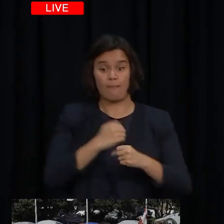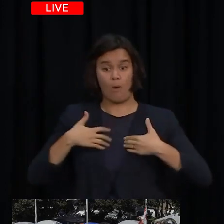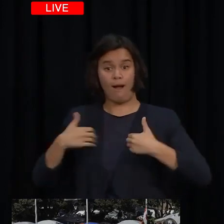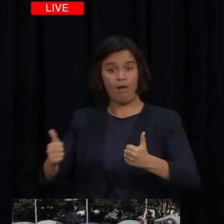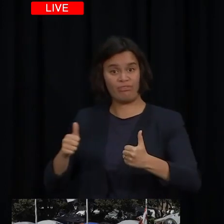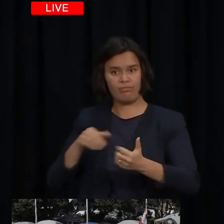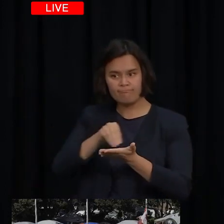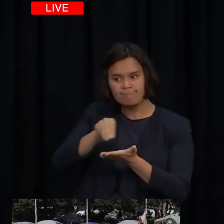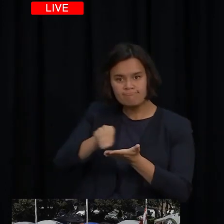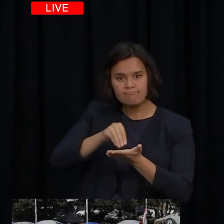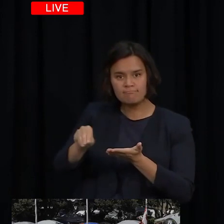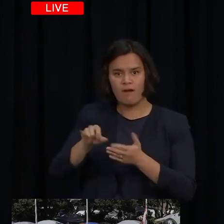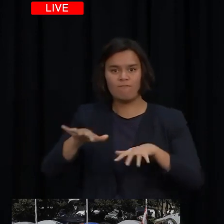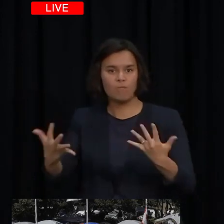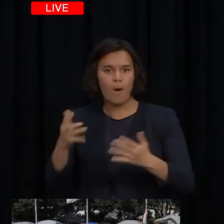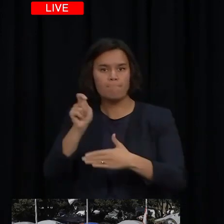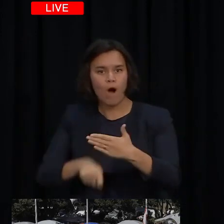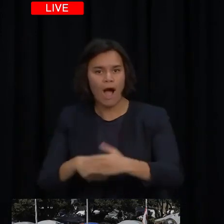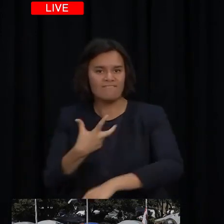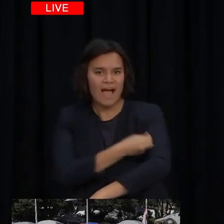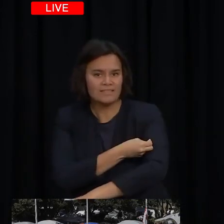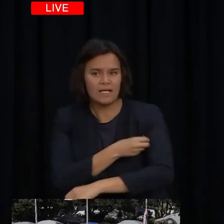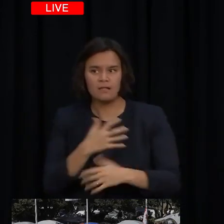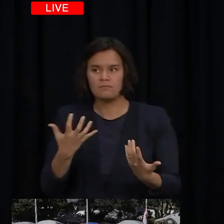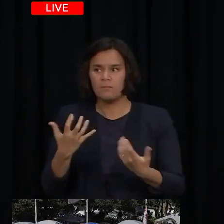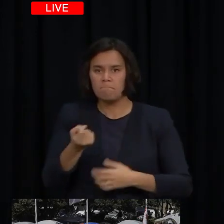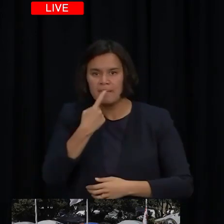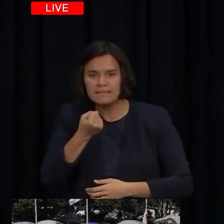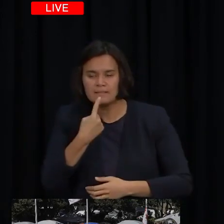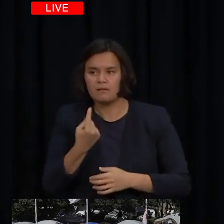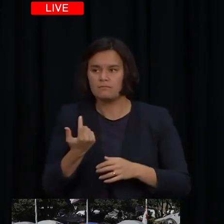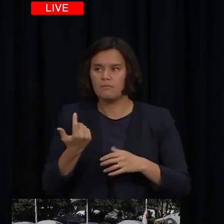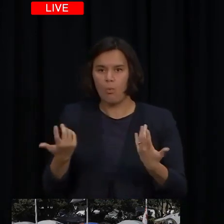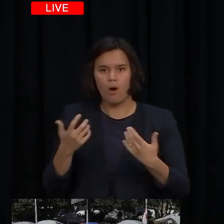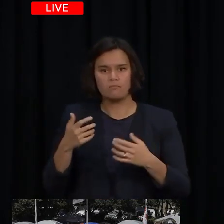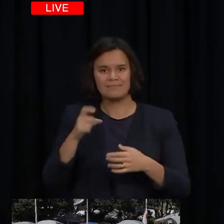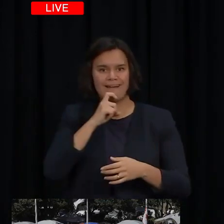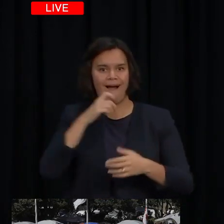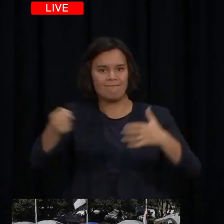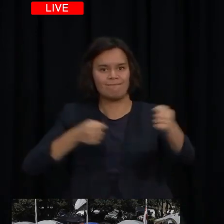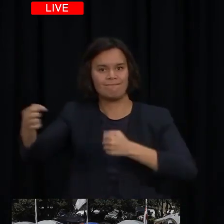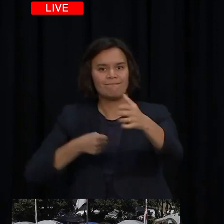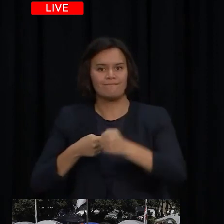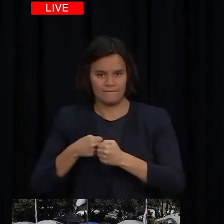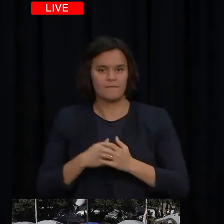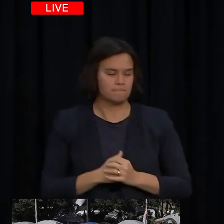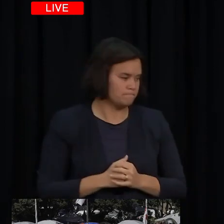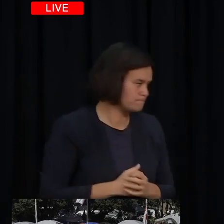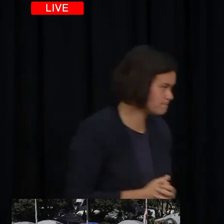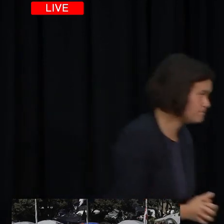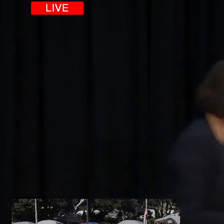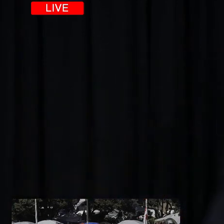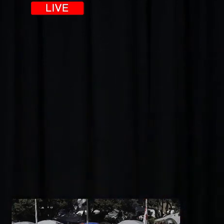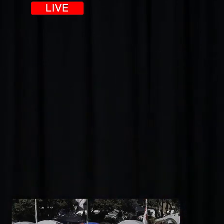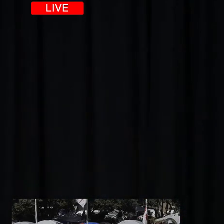including the purchase of vaccines, antiviral drugs and the ongoing support for increasing the capacity of the health system. As we